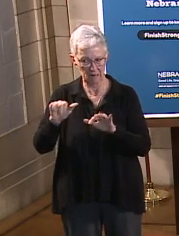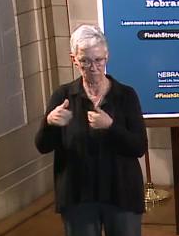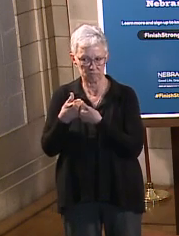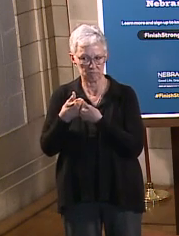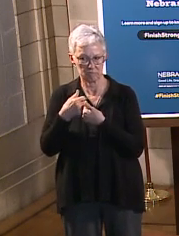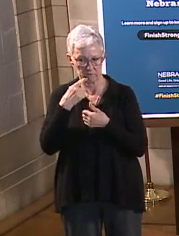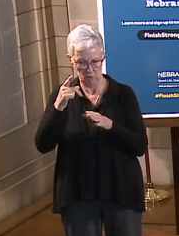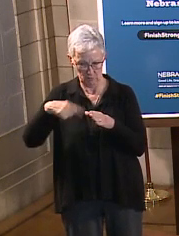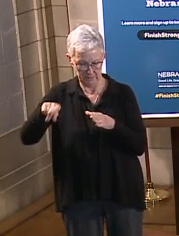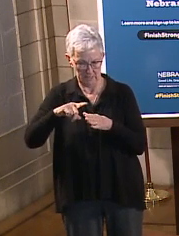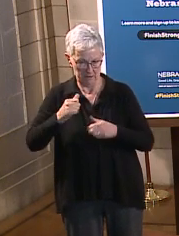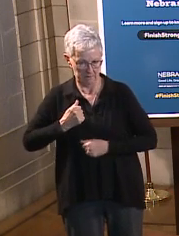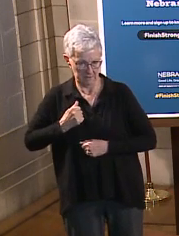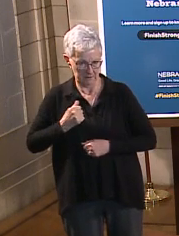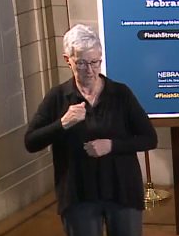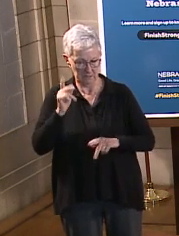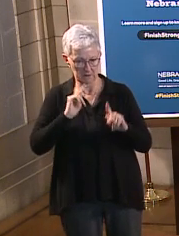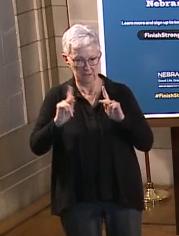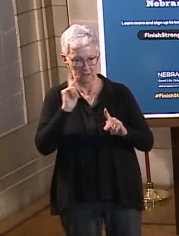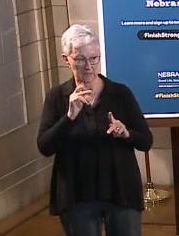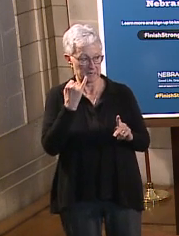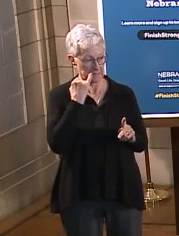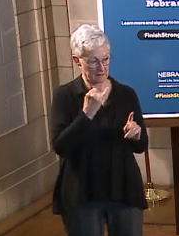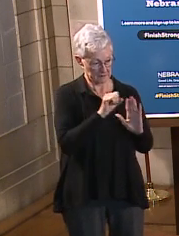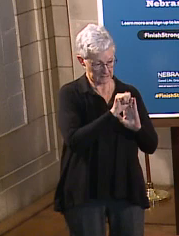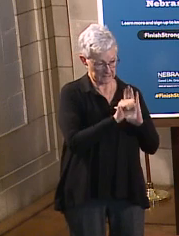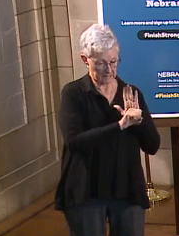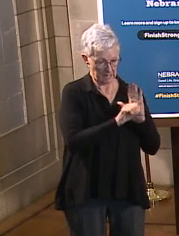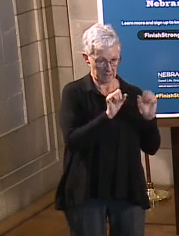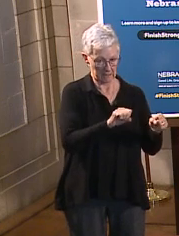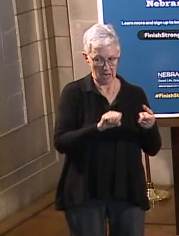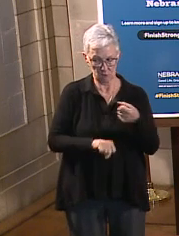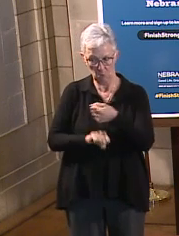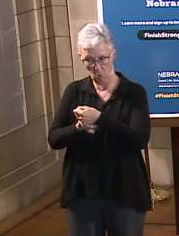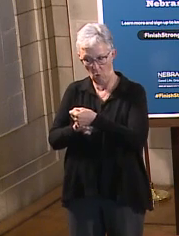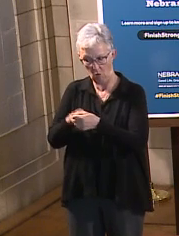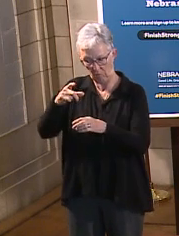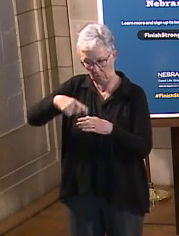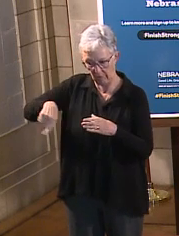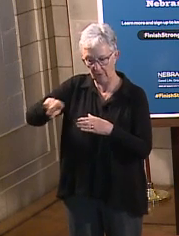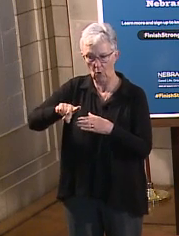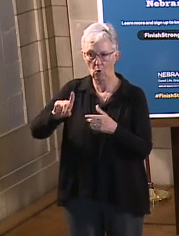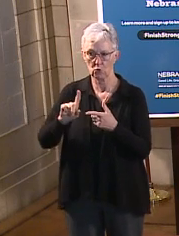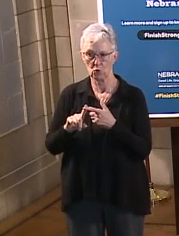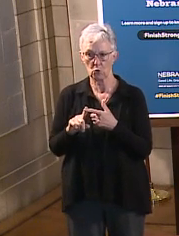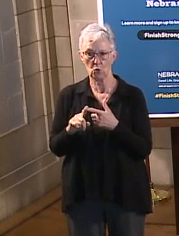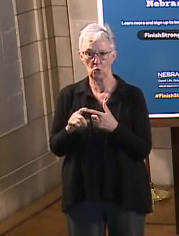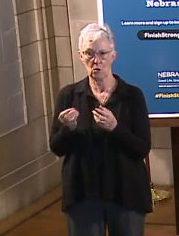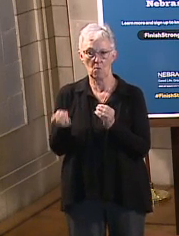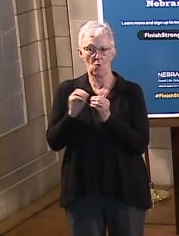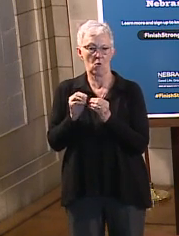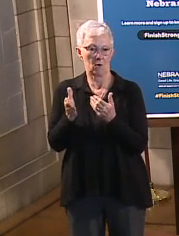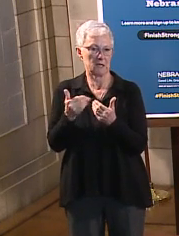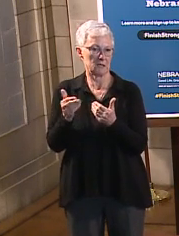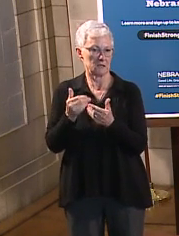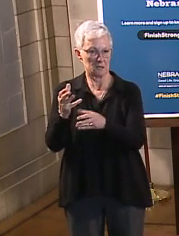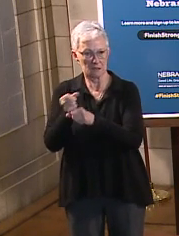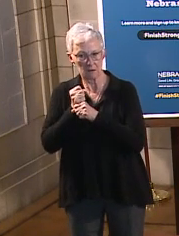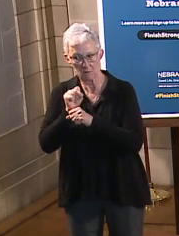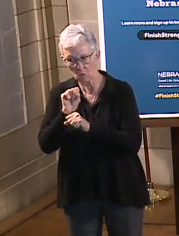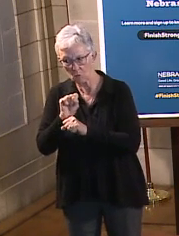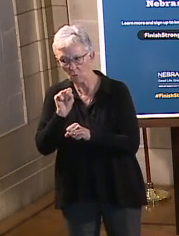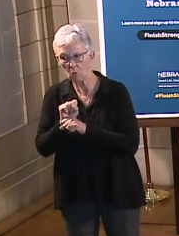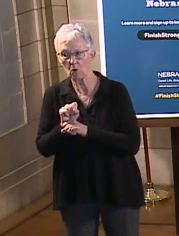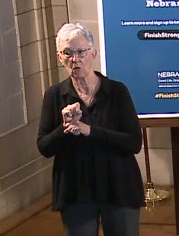And if state government and Nebraska can assist and come alongside families in helping them overcome those challenges as military service members are